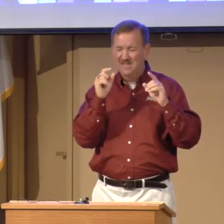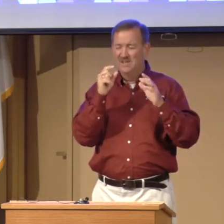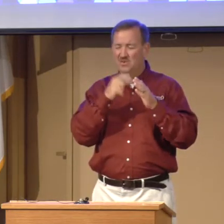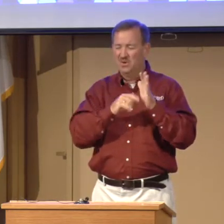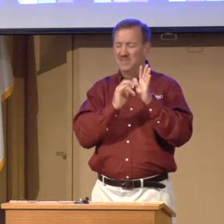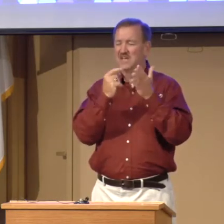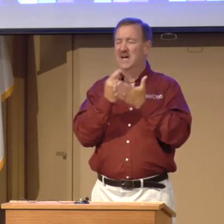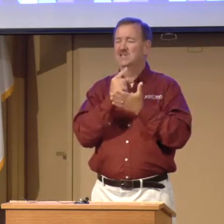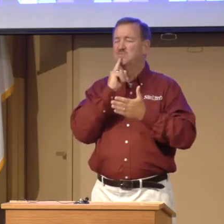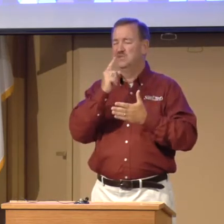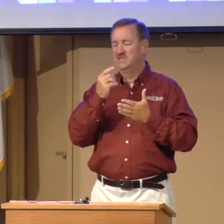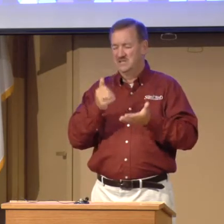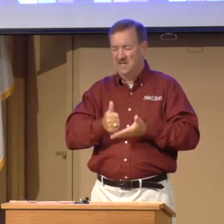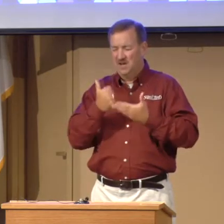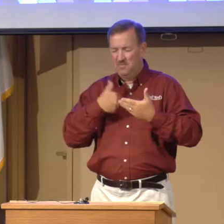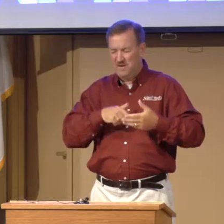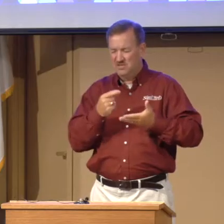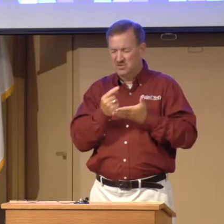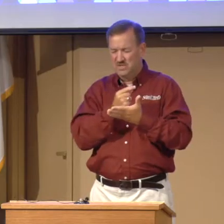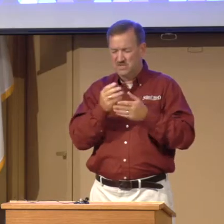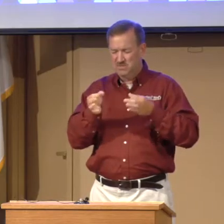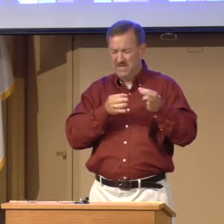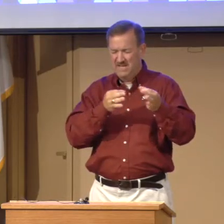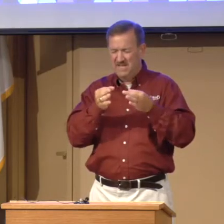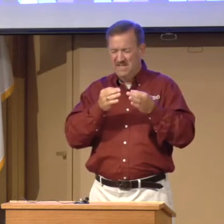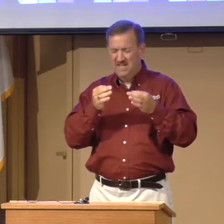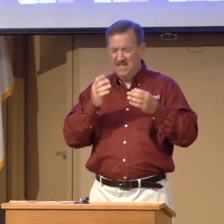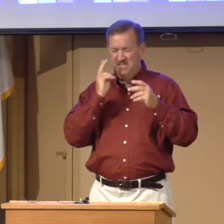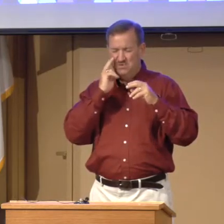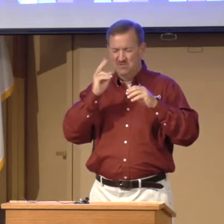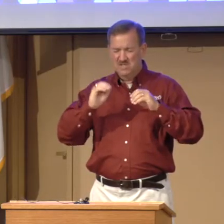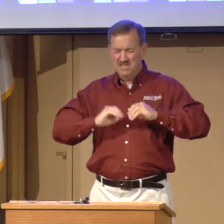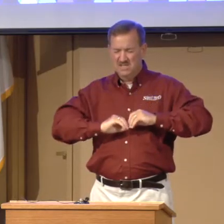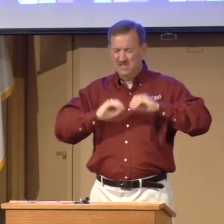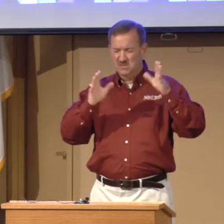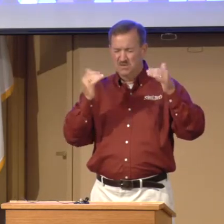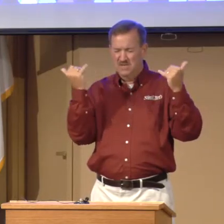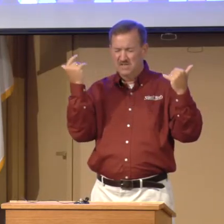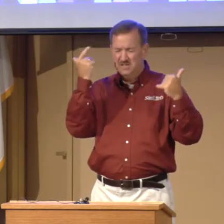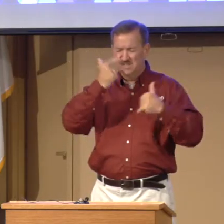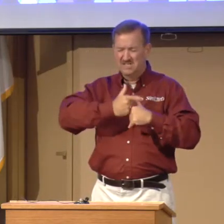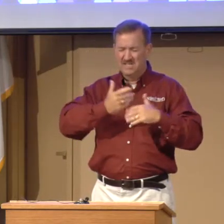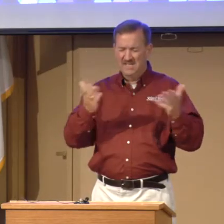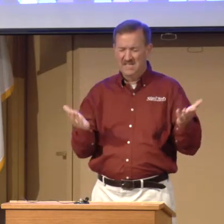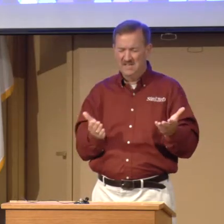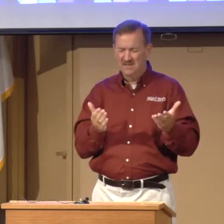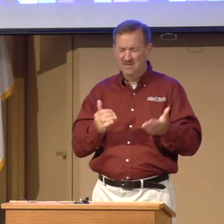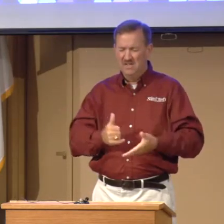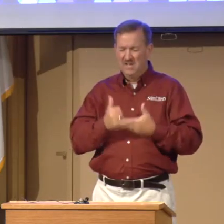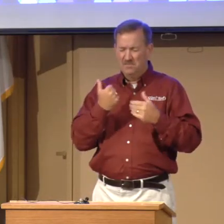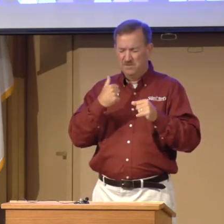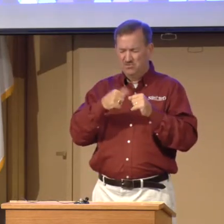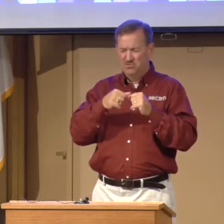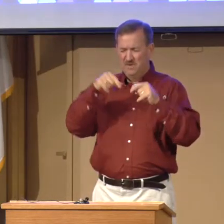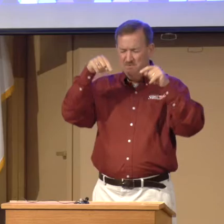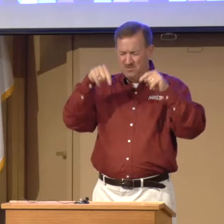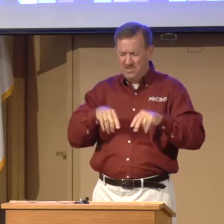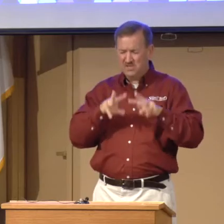what the gospel is? And help us to explain it as we've seen it explained clearly today here. Help us to remember this